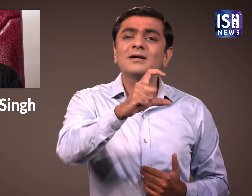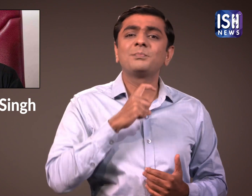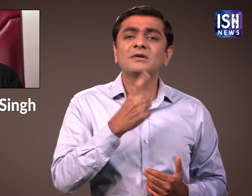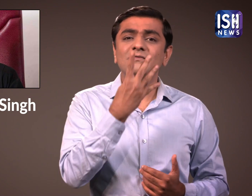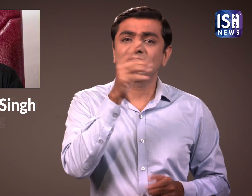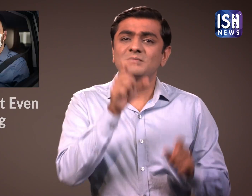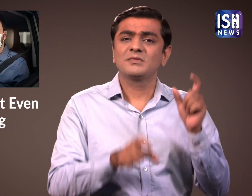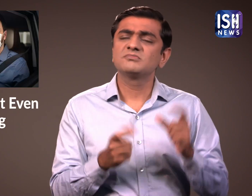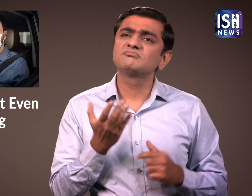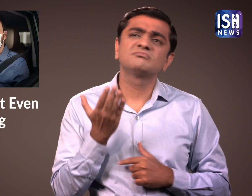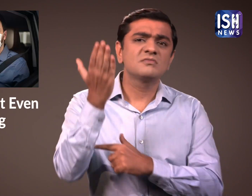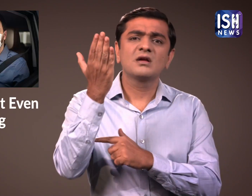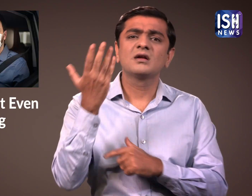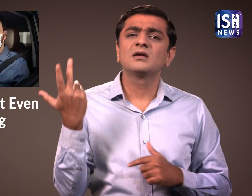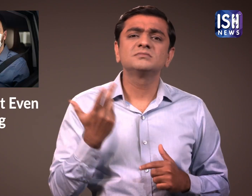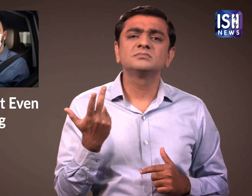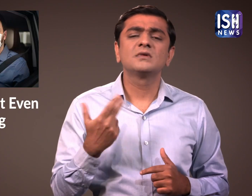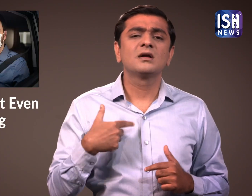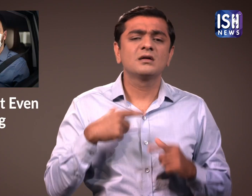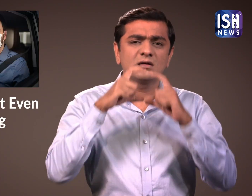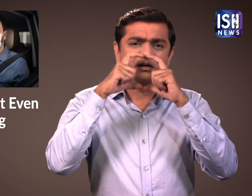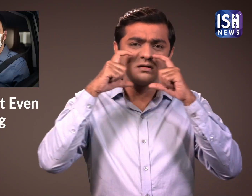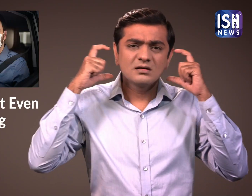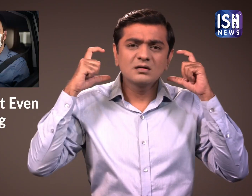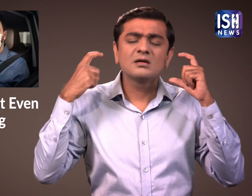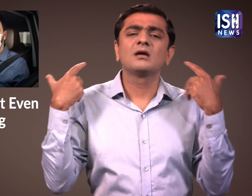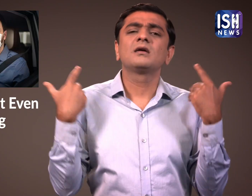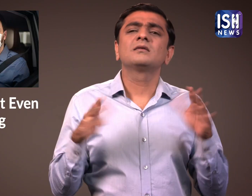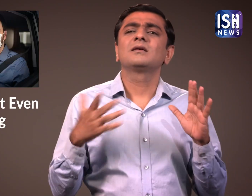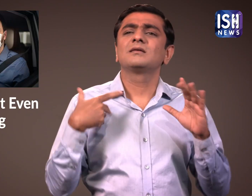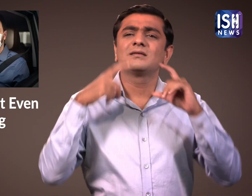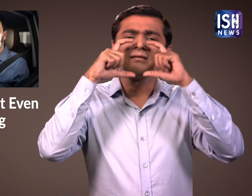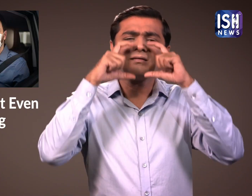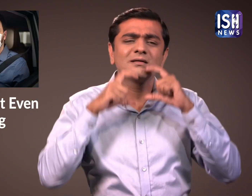They were challenging the collection of fines for not wearing a mask in public.